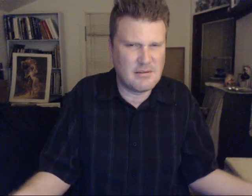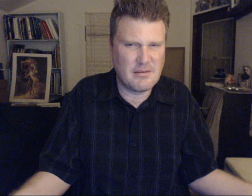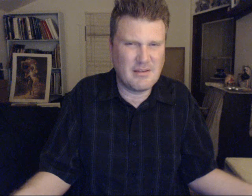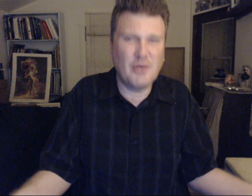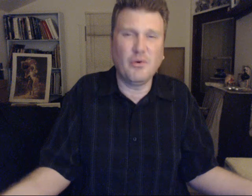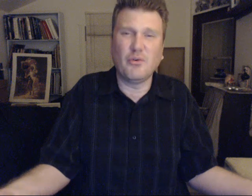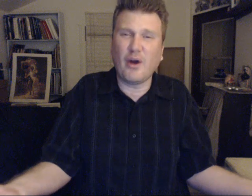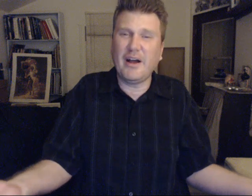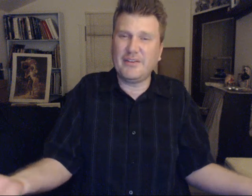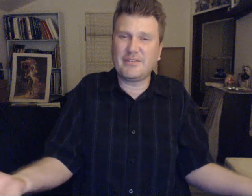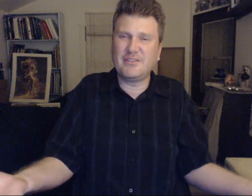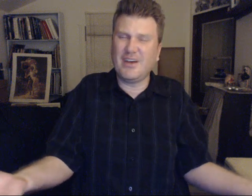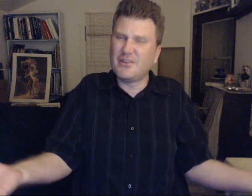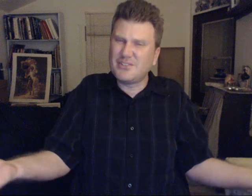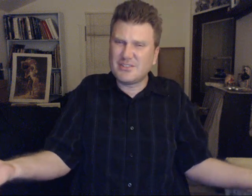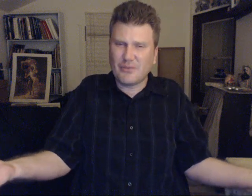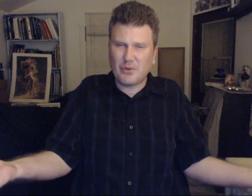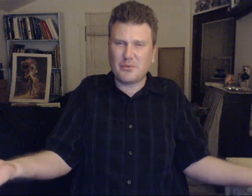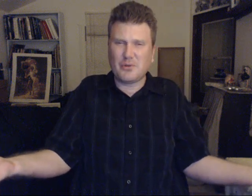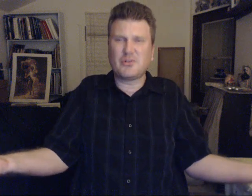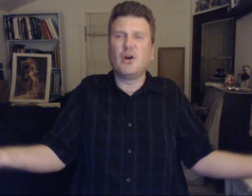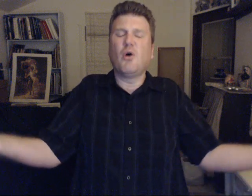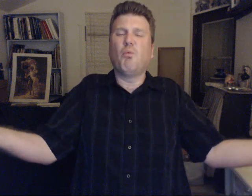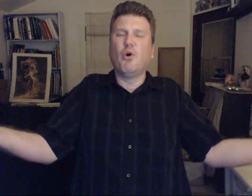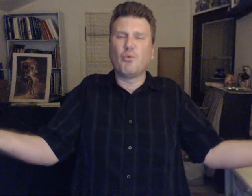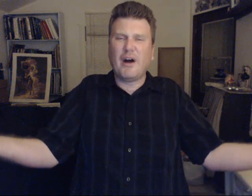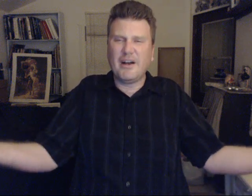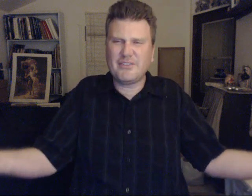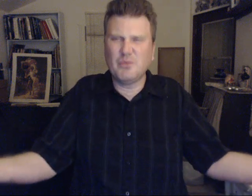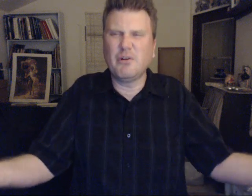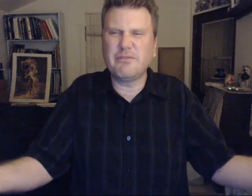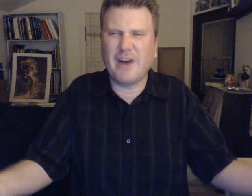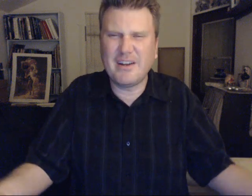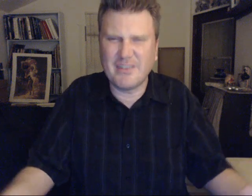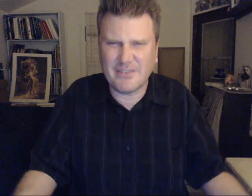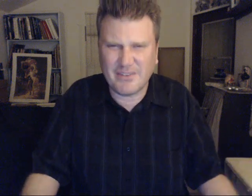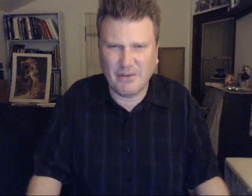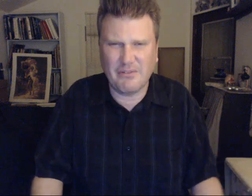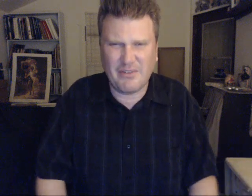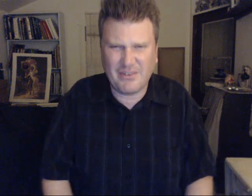It will rise. The energies. Of your world. Will rise. It will find itself. Eventually.